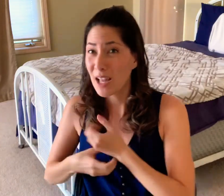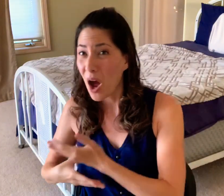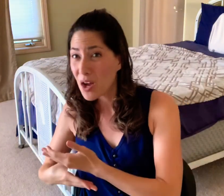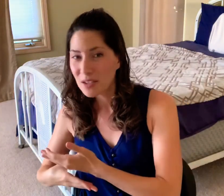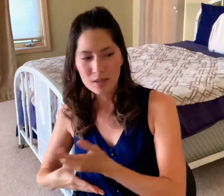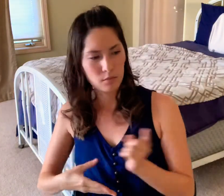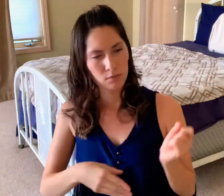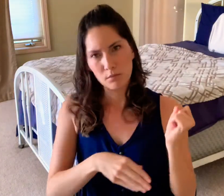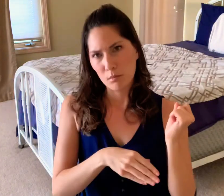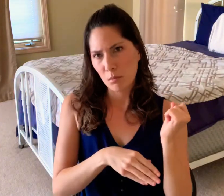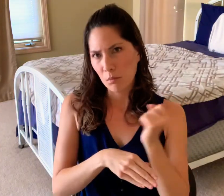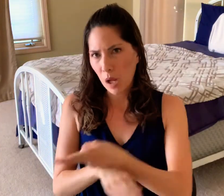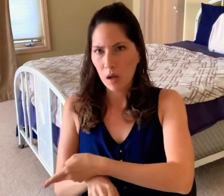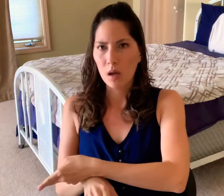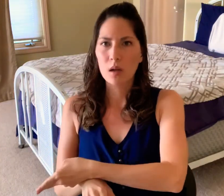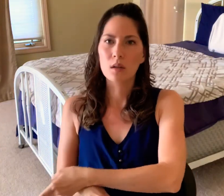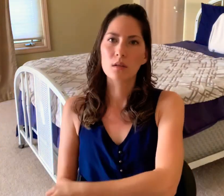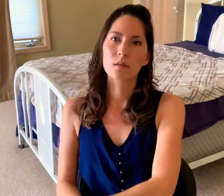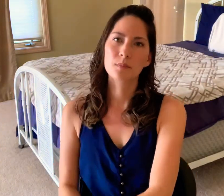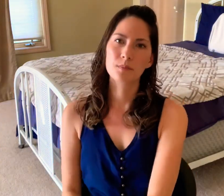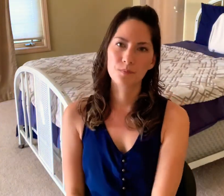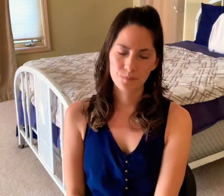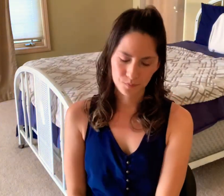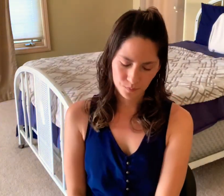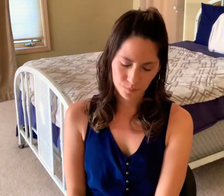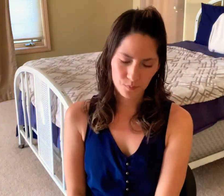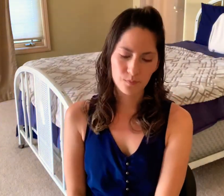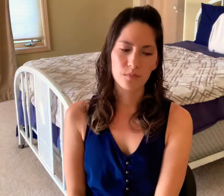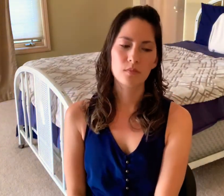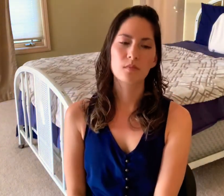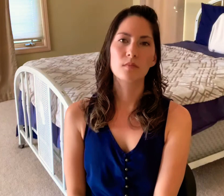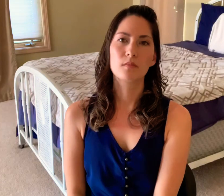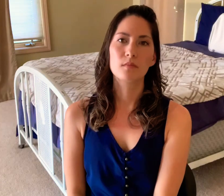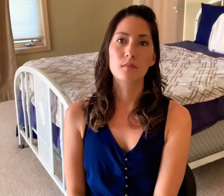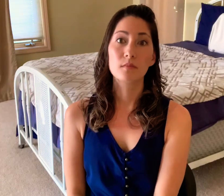and my anxiety has triumphed over my exhaustion